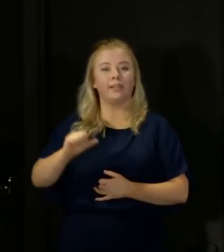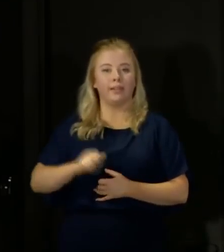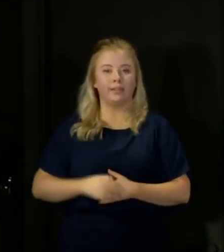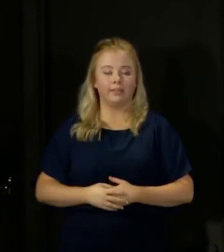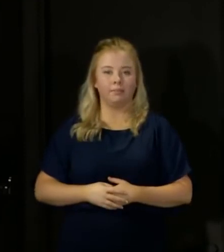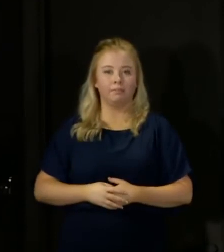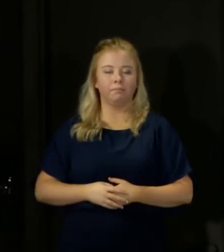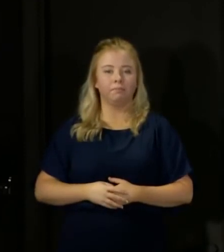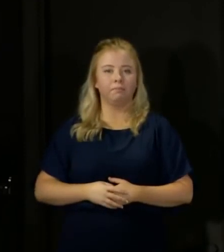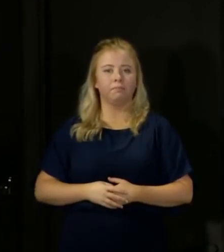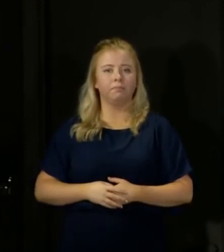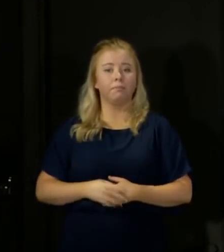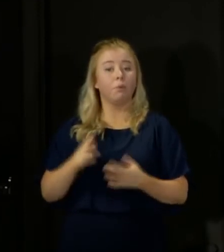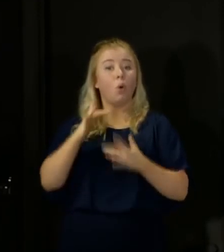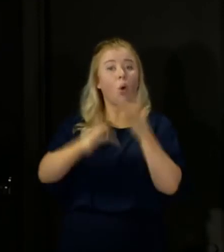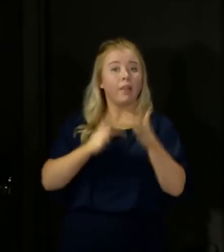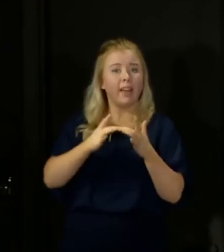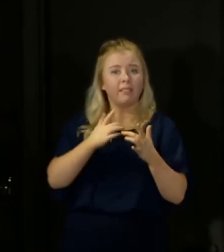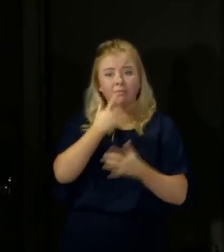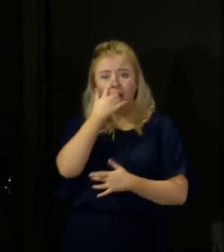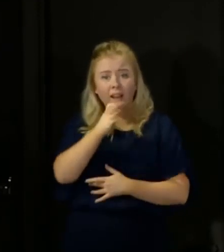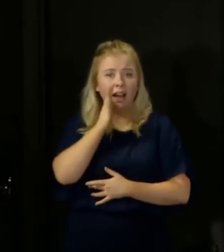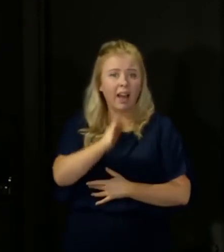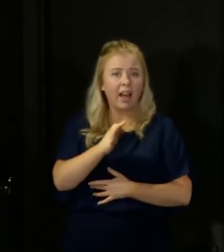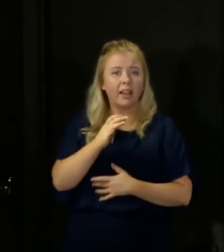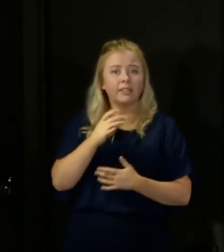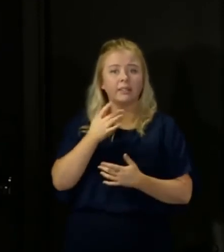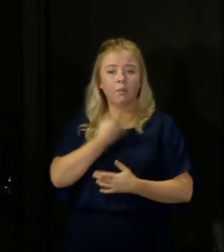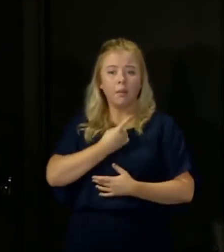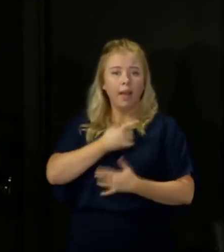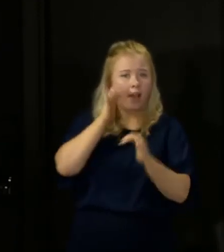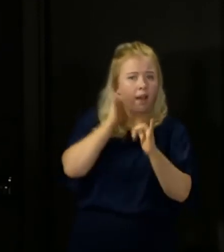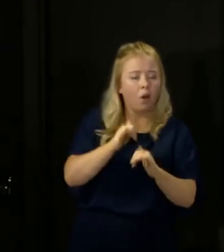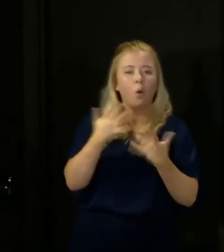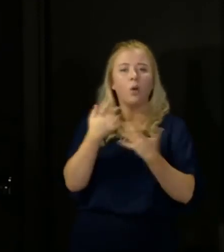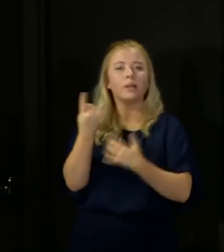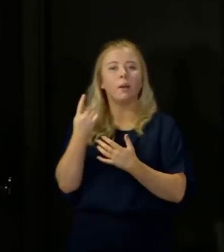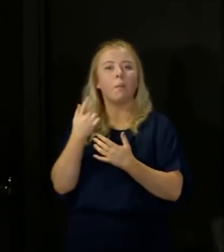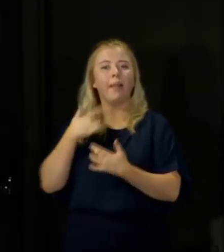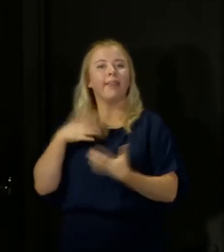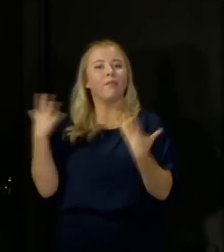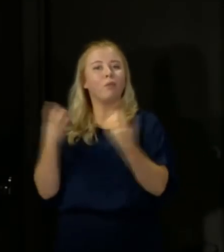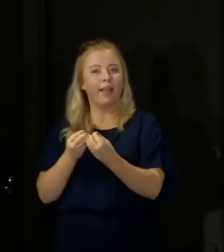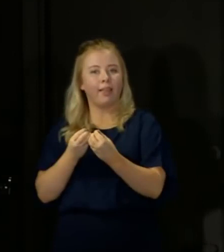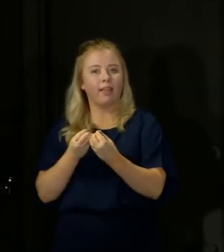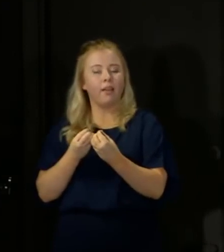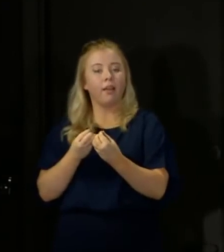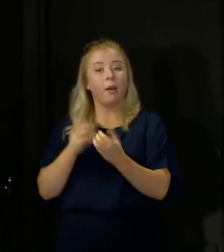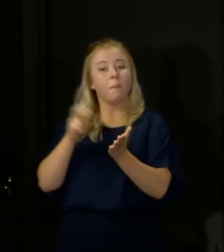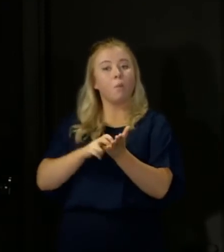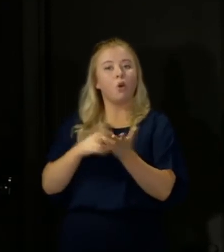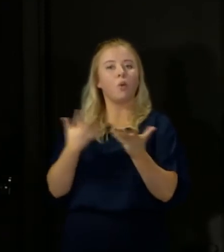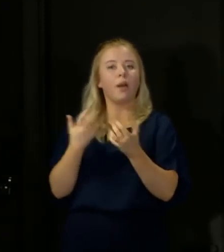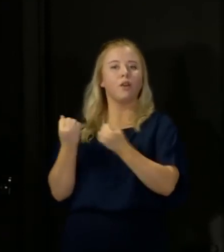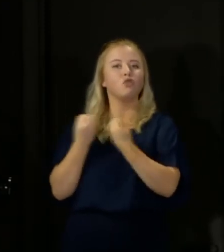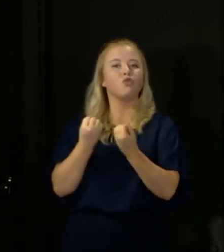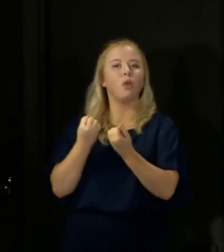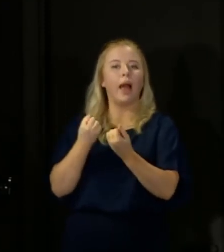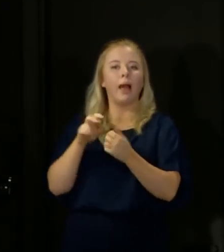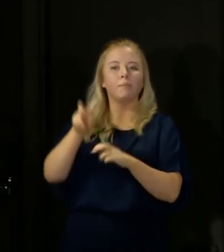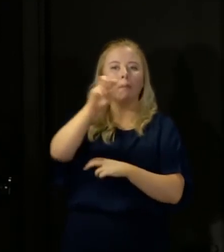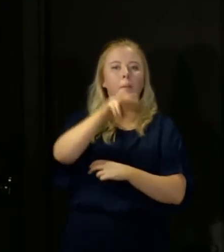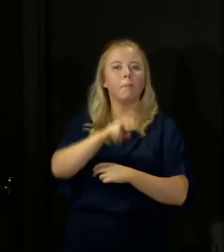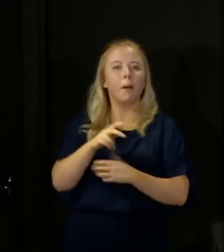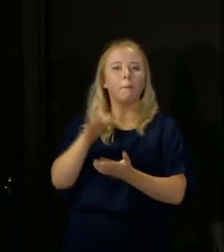Online, you can ask for a test for yourself or someone else that you live with and book it at one of the drive-through testing centres or mobile